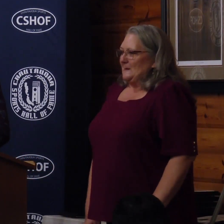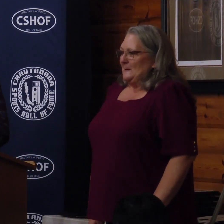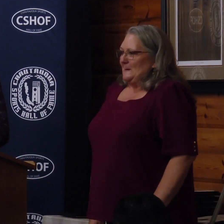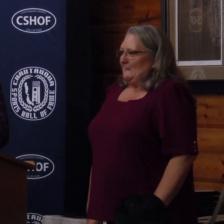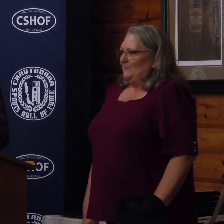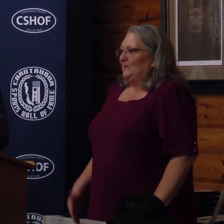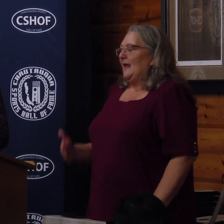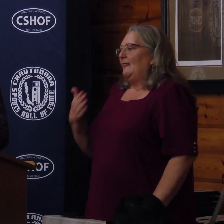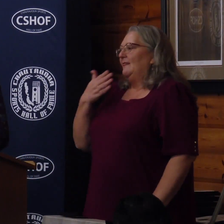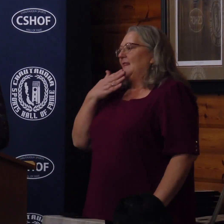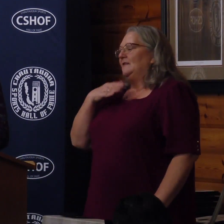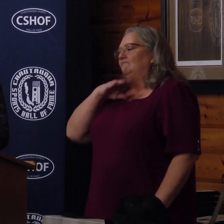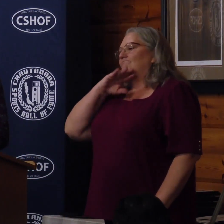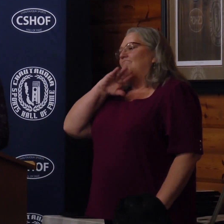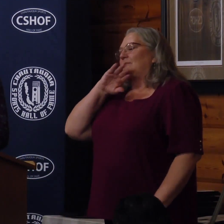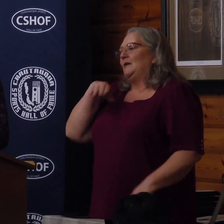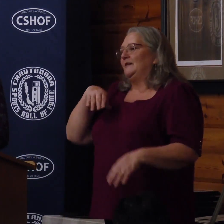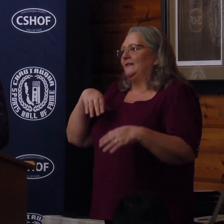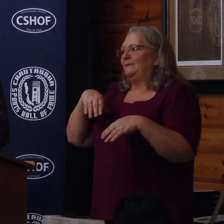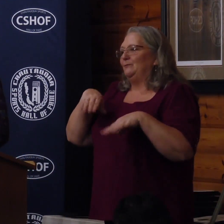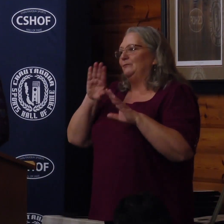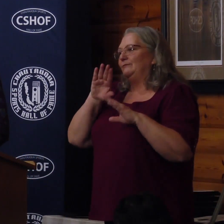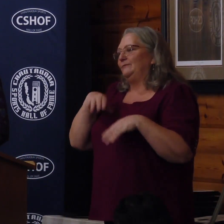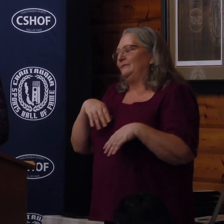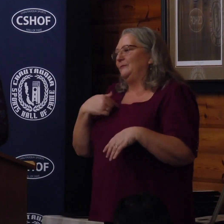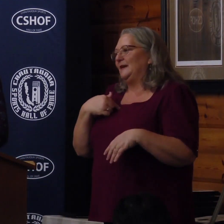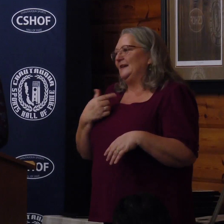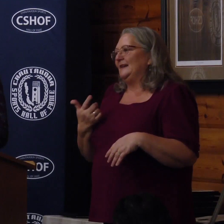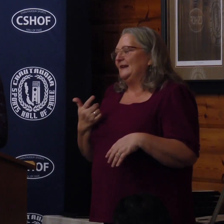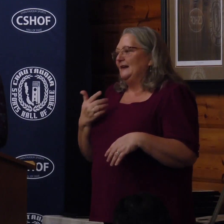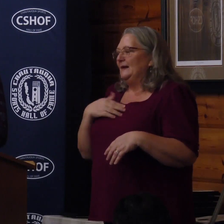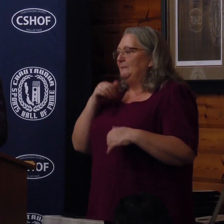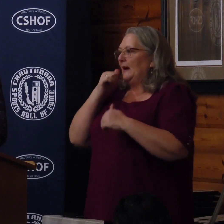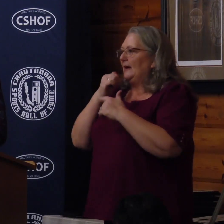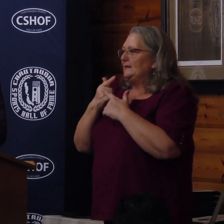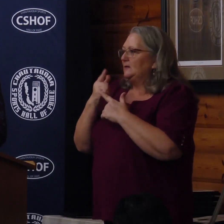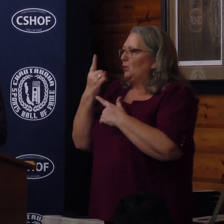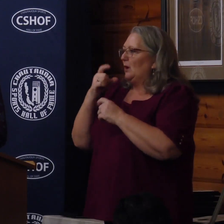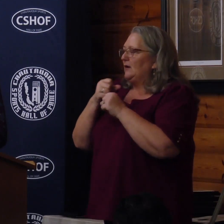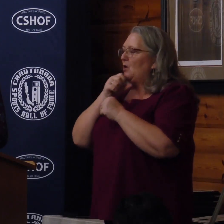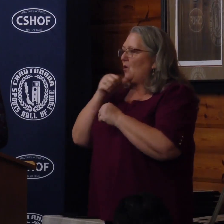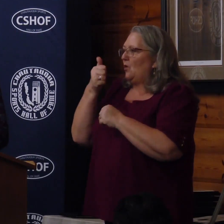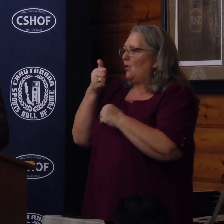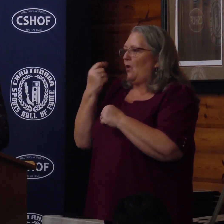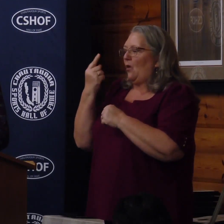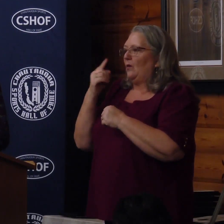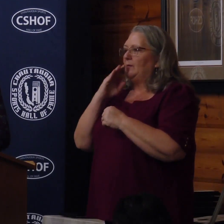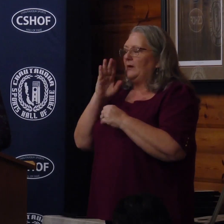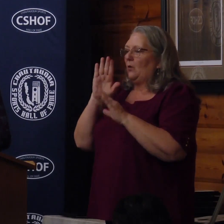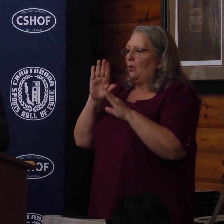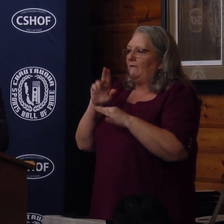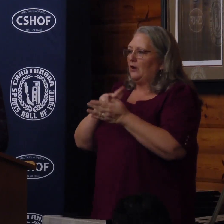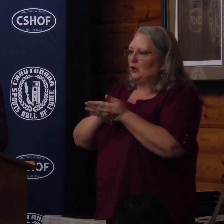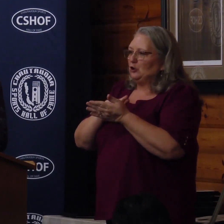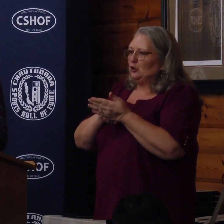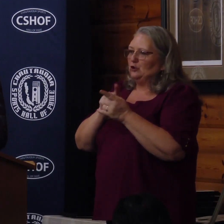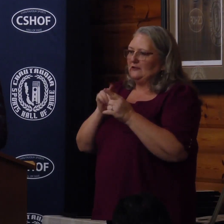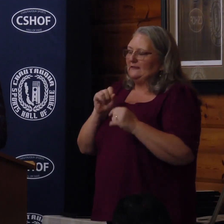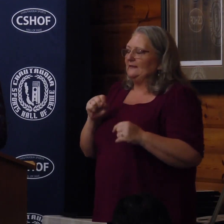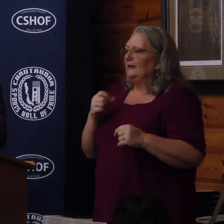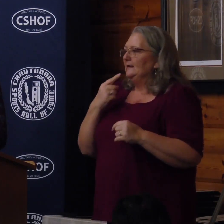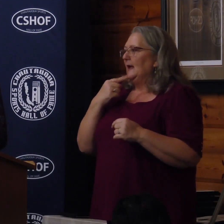Thanks for putting up on me, bro. My sister, only a year older, always being a wonderful nurse that she is,